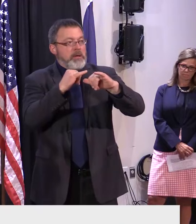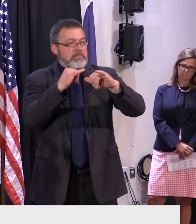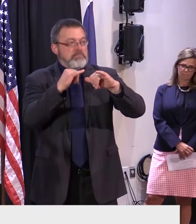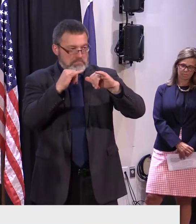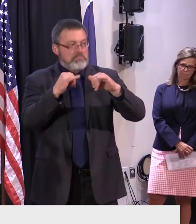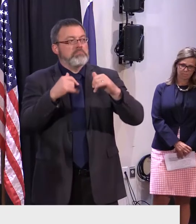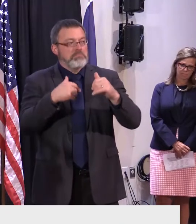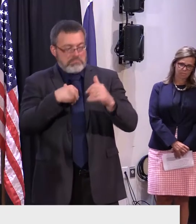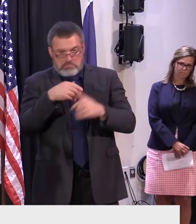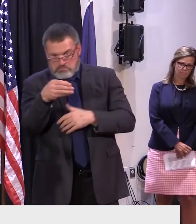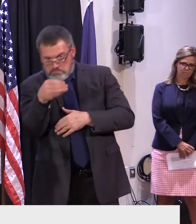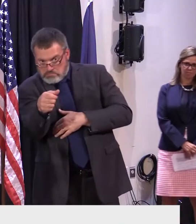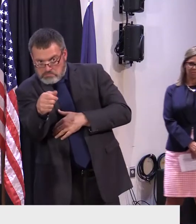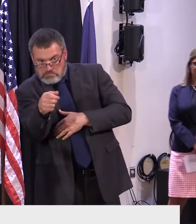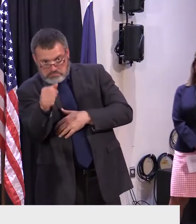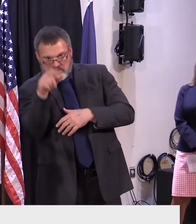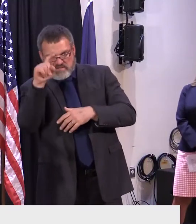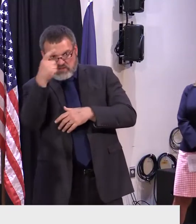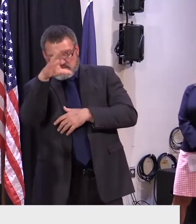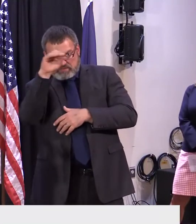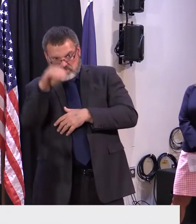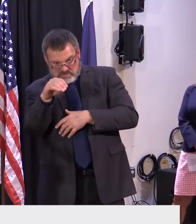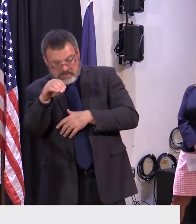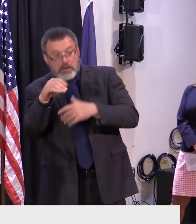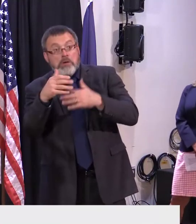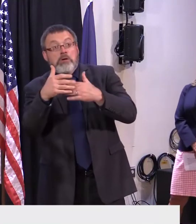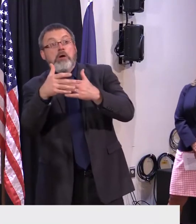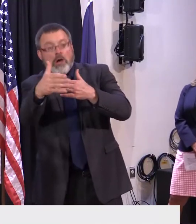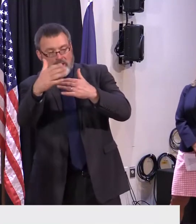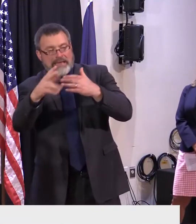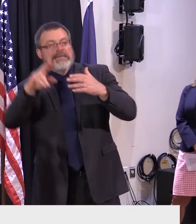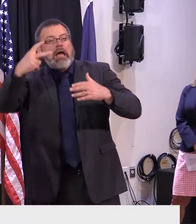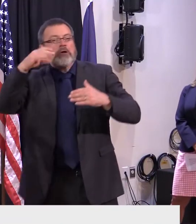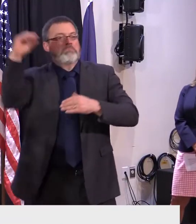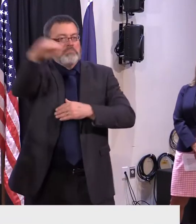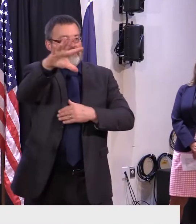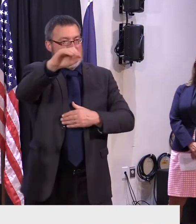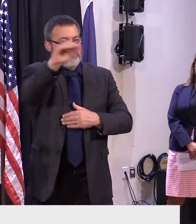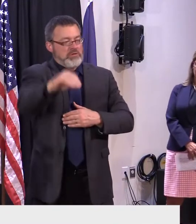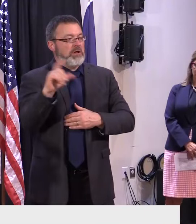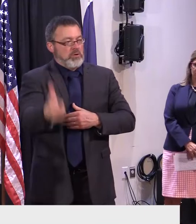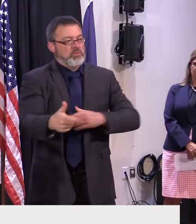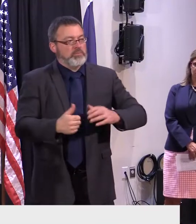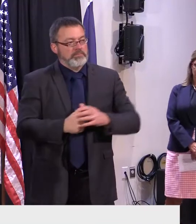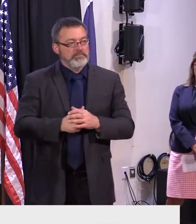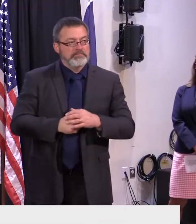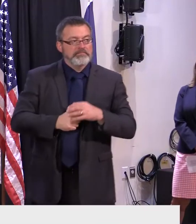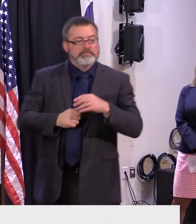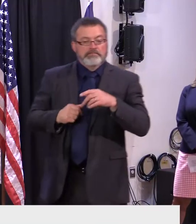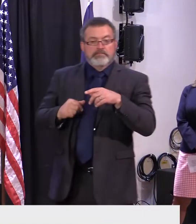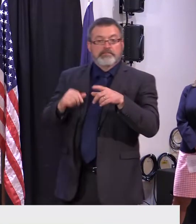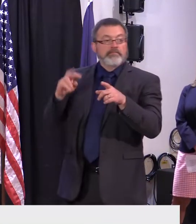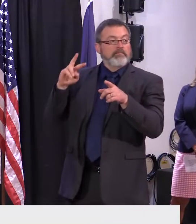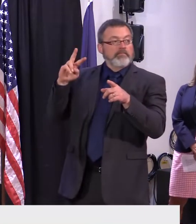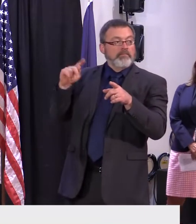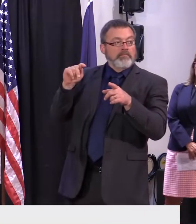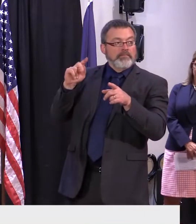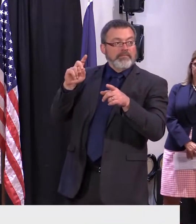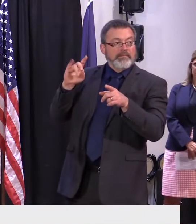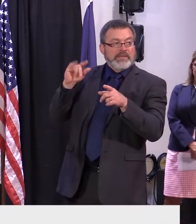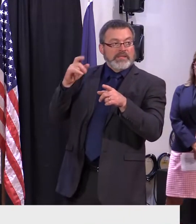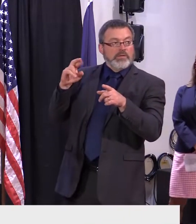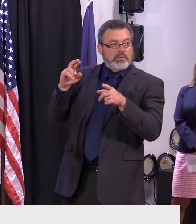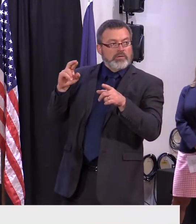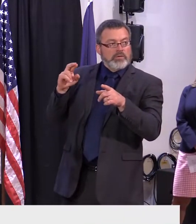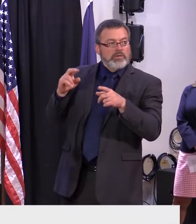And how many high-quality leads have they generated? And how many investment projects have